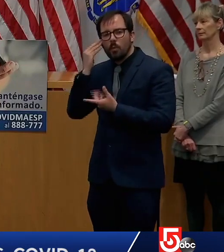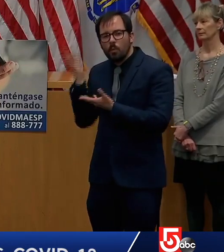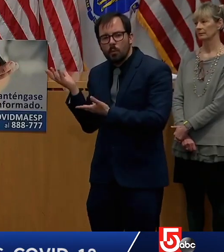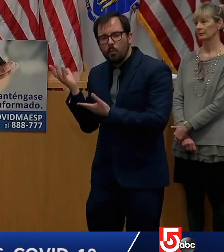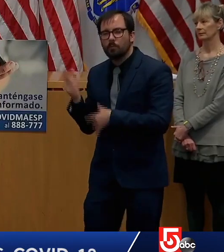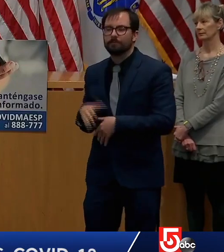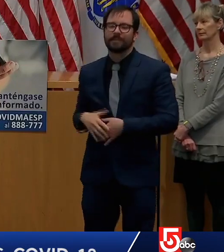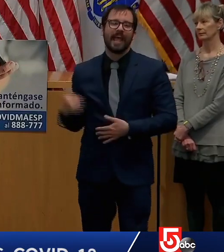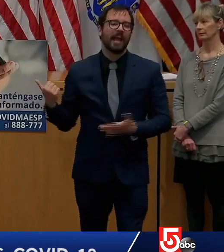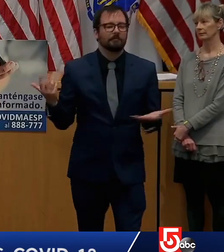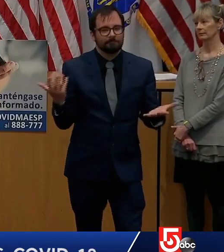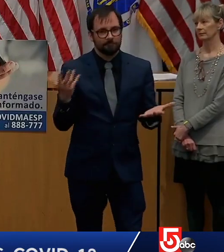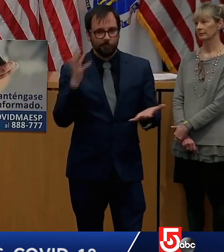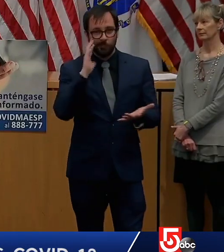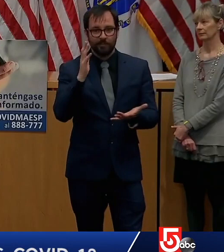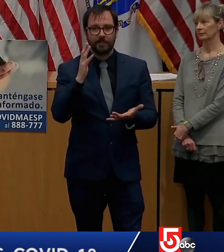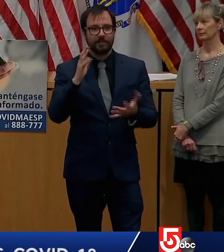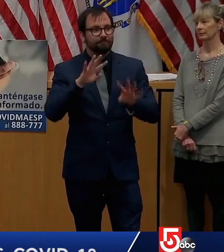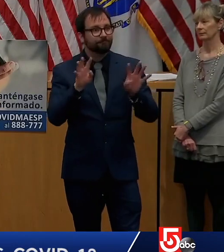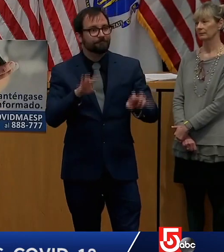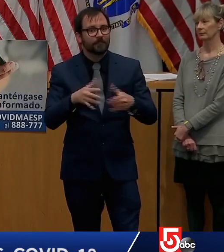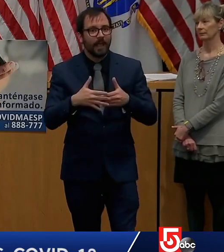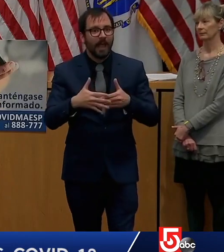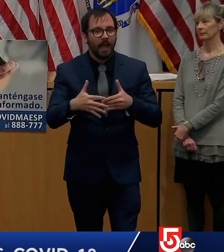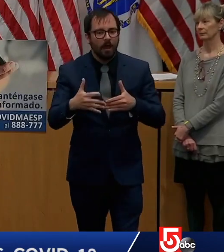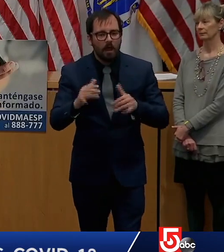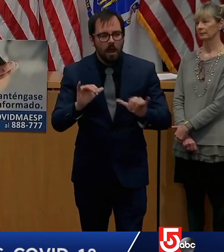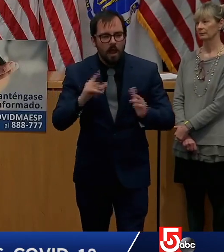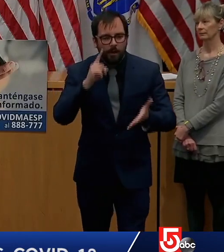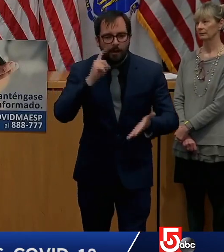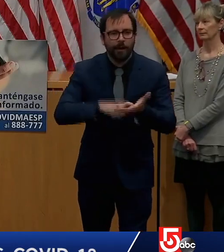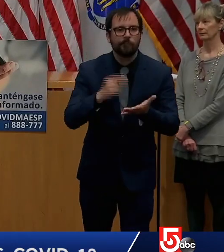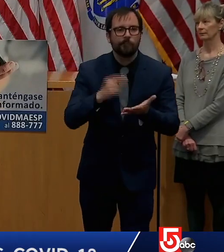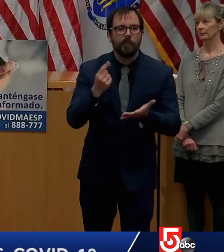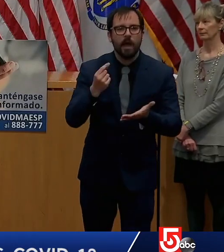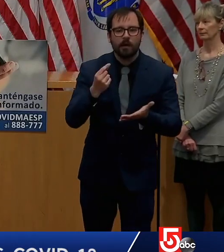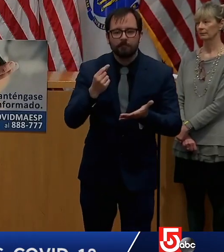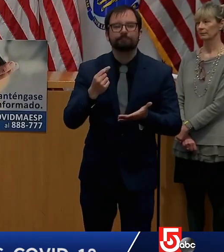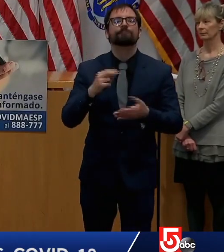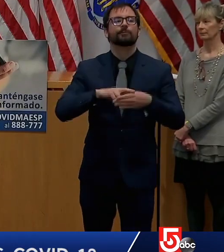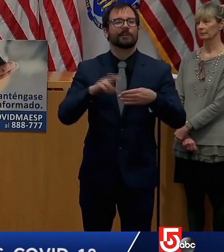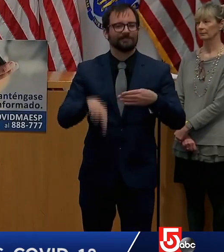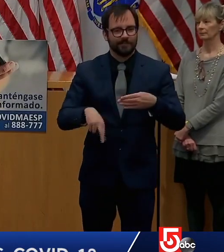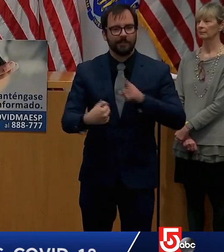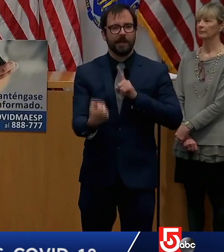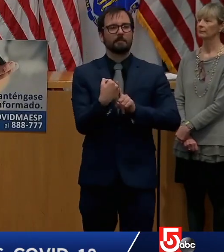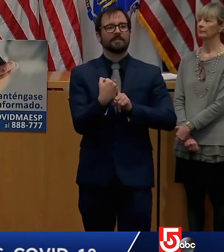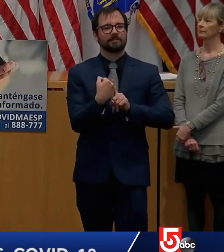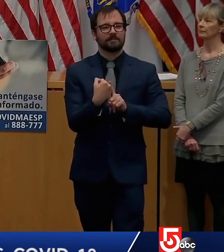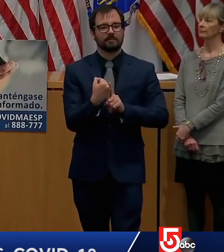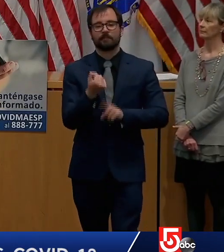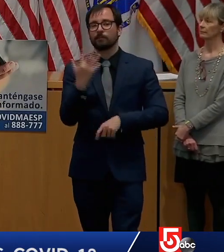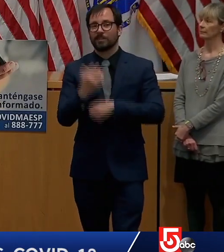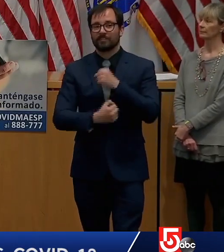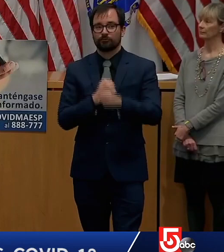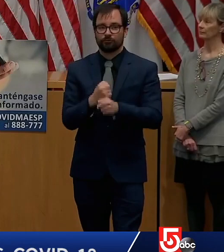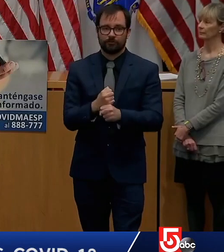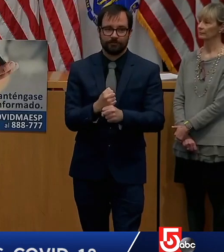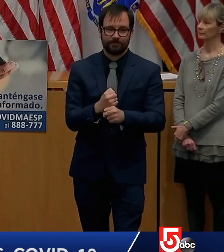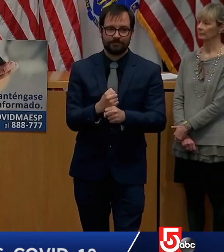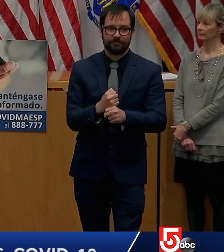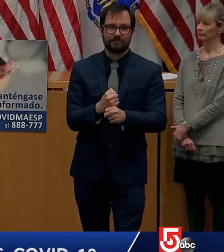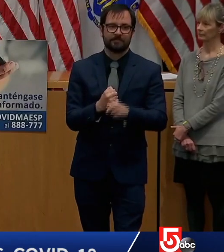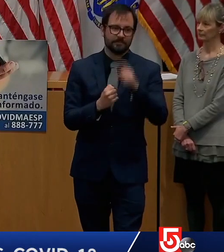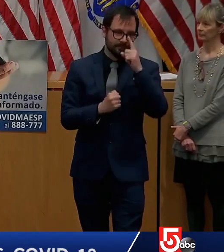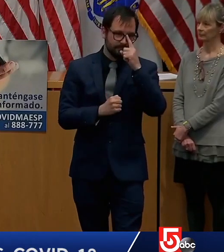can't be found for whatever reason, maybe they moved out of state, or maybe the phone service isn't in, and try to identify the kids that we are most worried